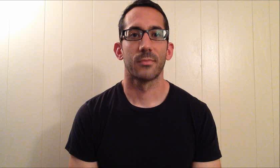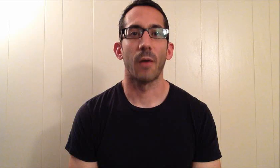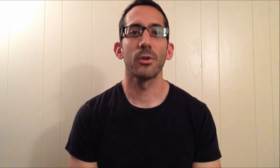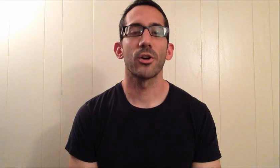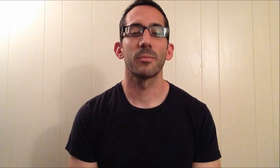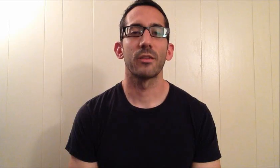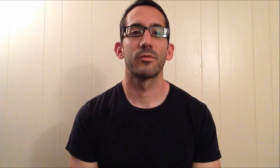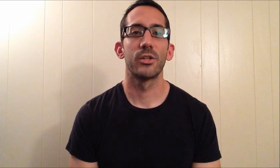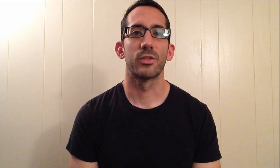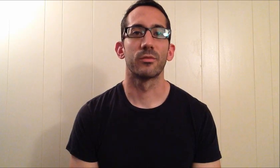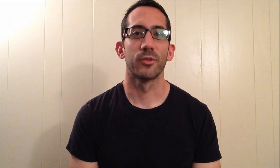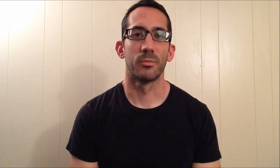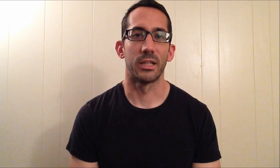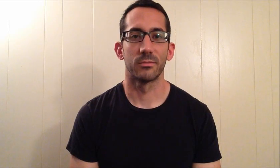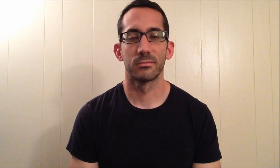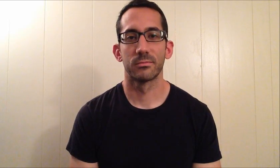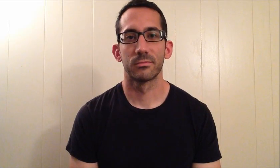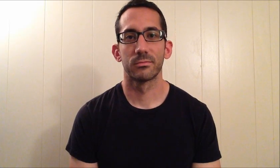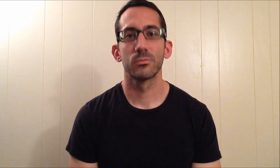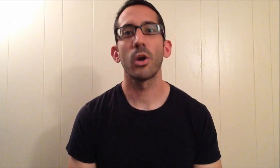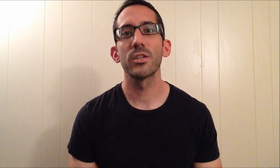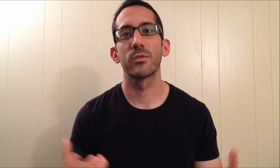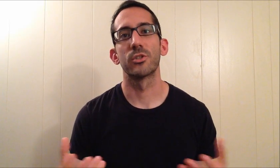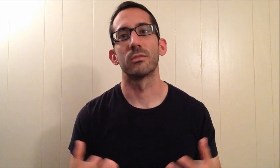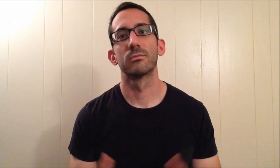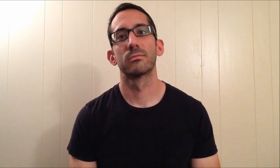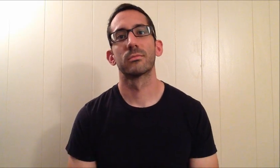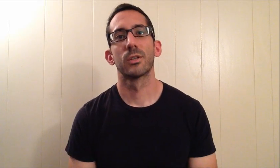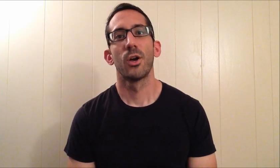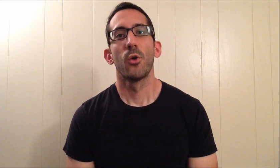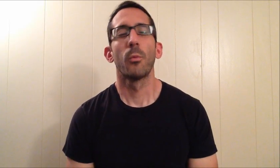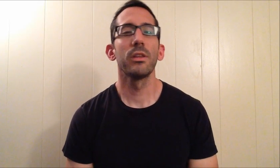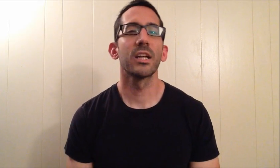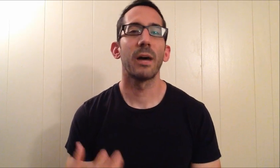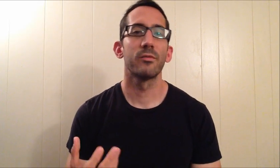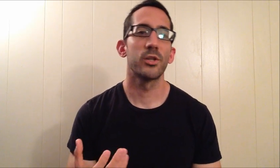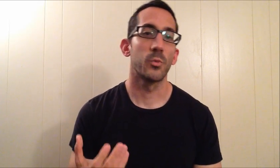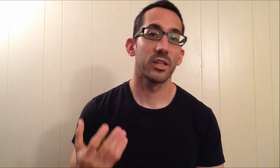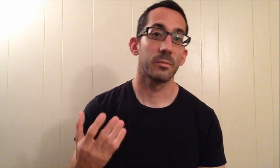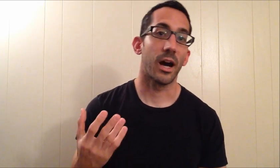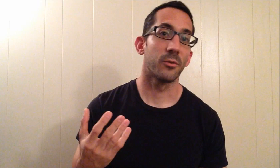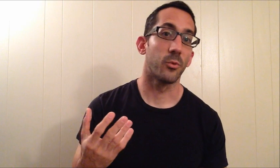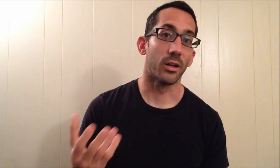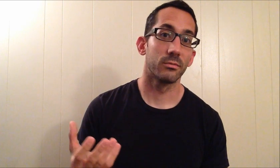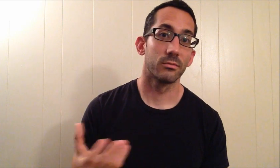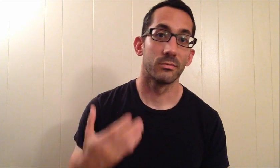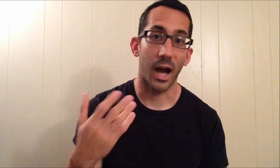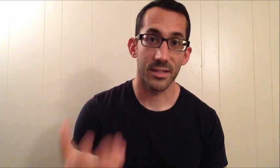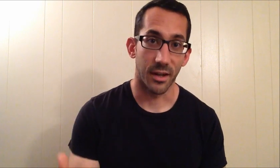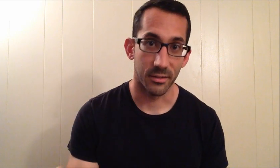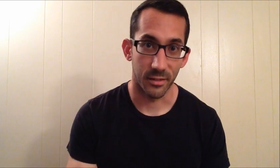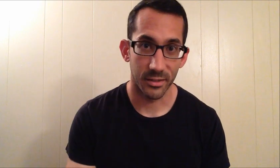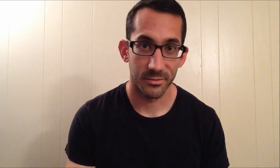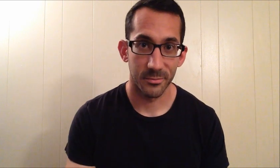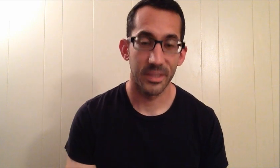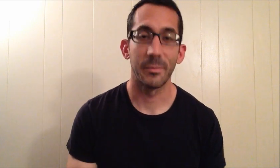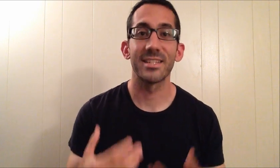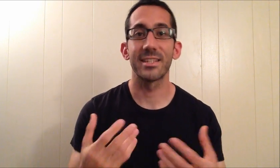I want to talk about vision for a minute. What is vision? When we think about vision, we think about what? Eyesight, right? We think about